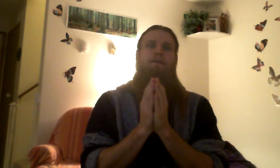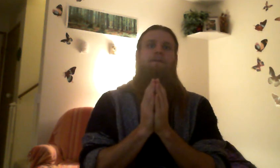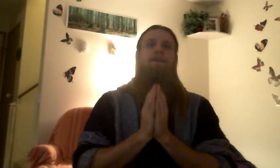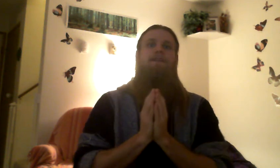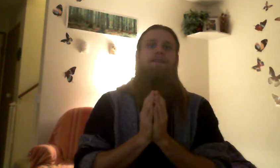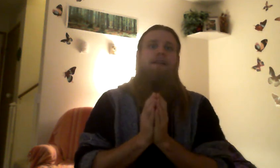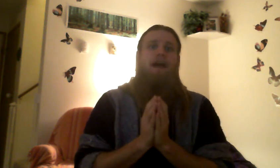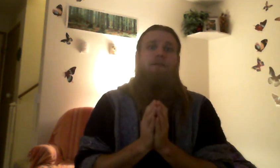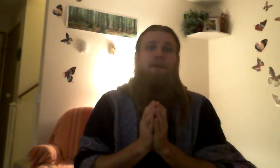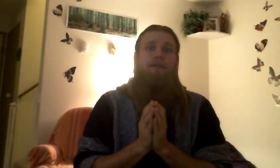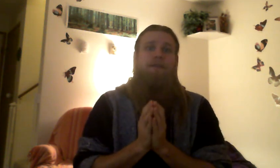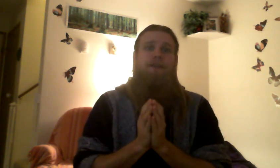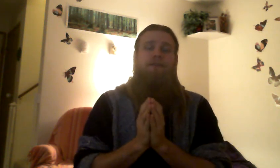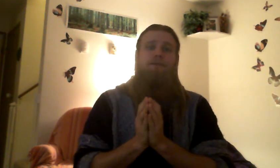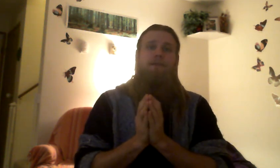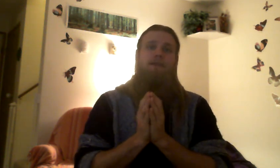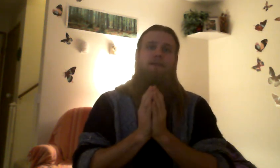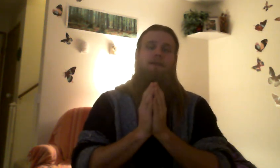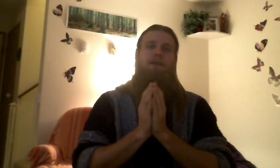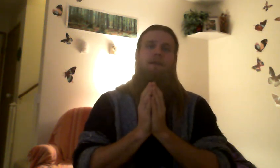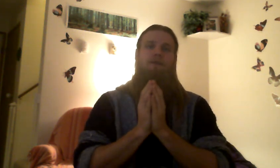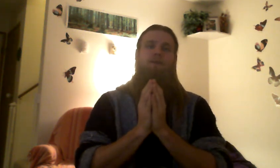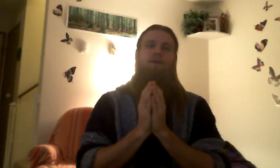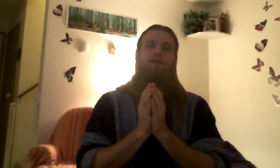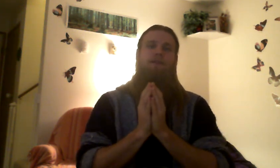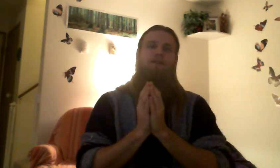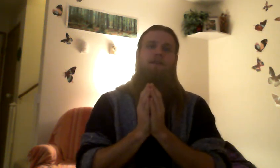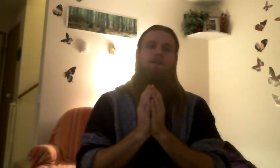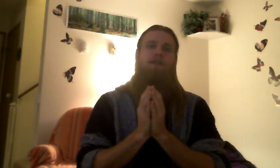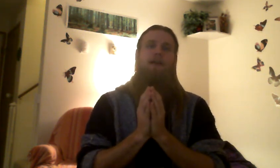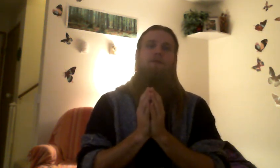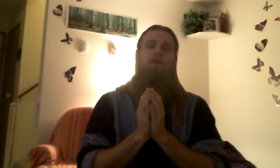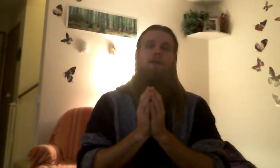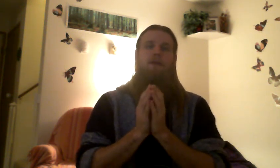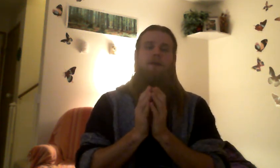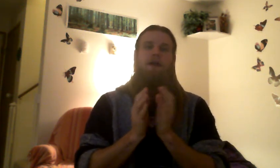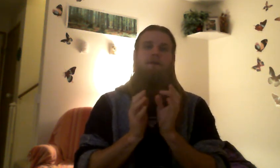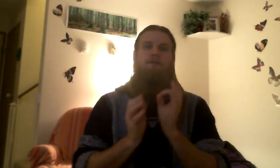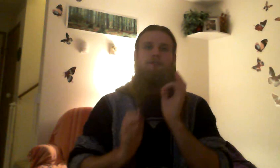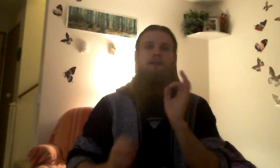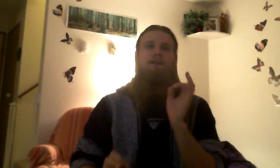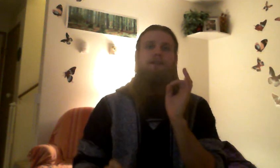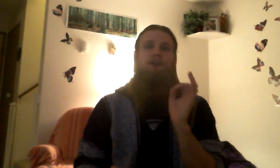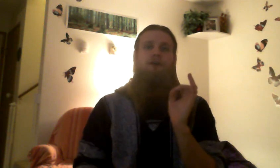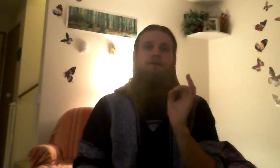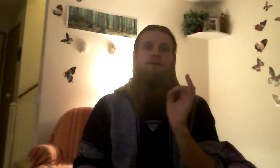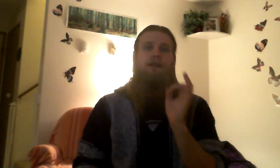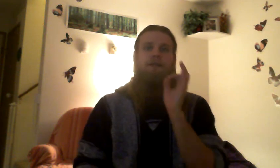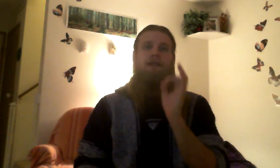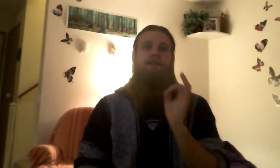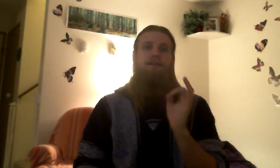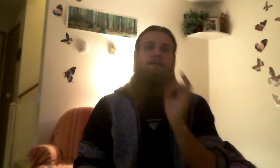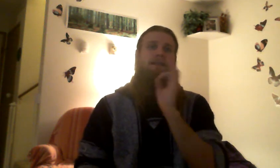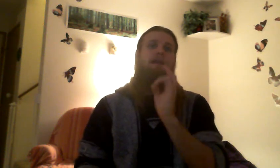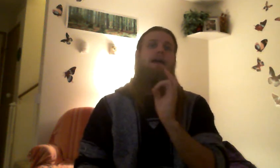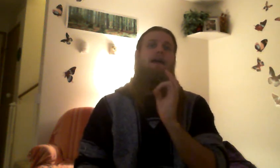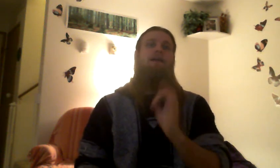This is an eye repair video. The point of this video is to help strengthen the cones and the lenses in the eye